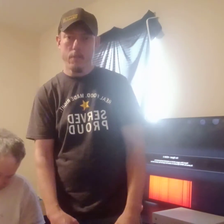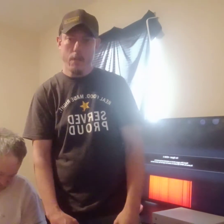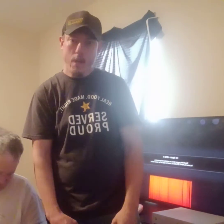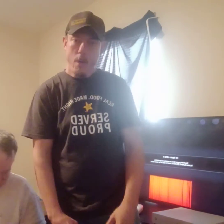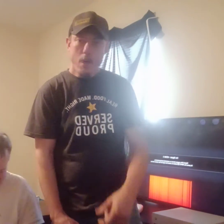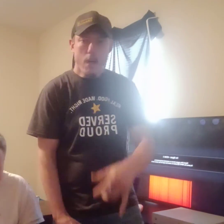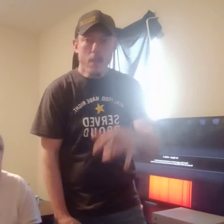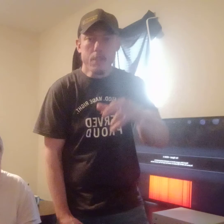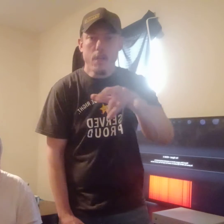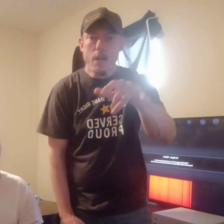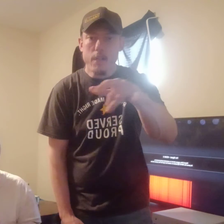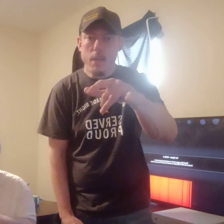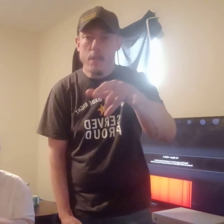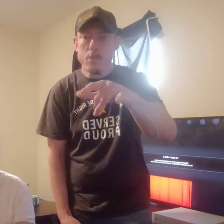I'm dead,